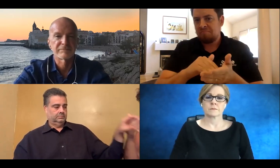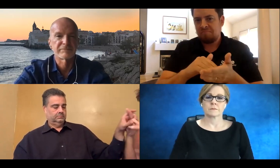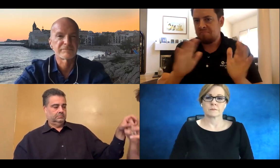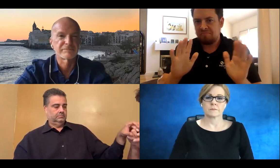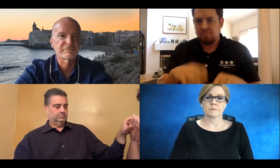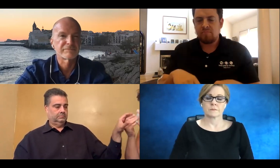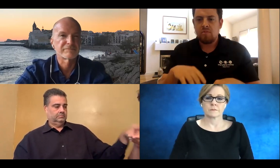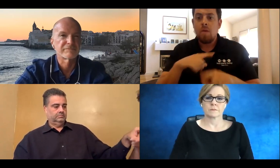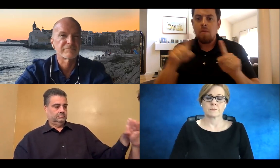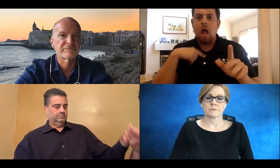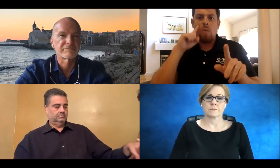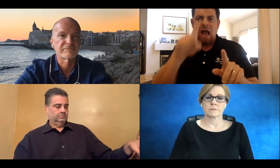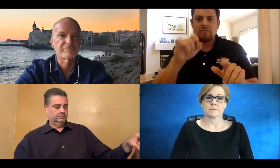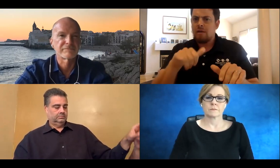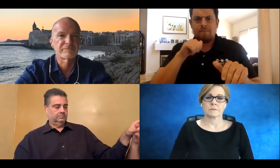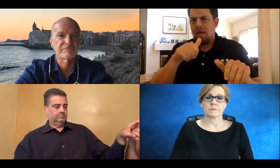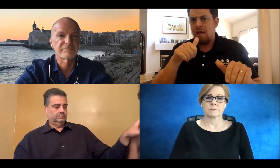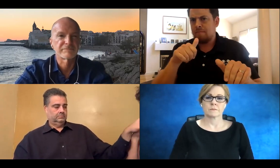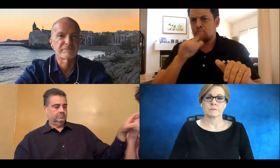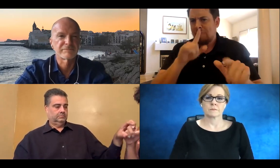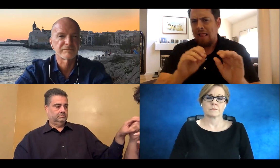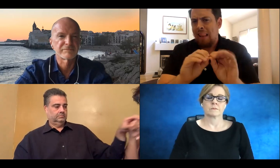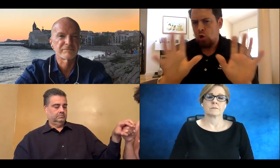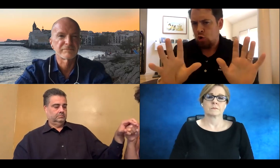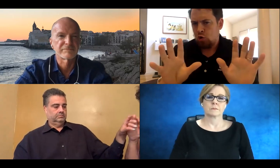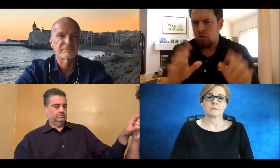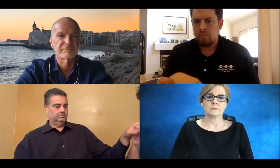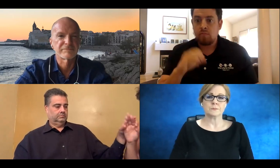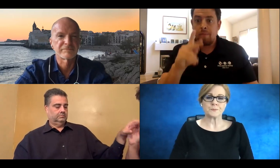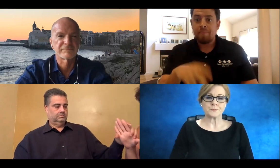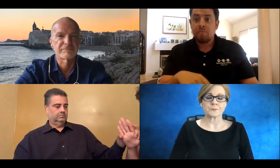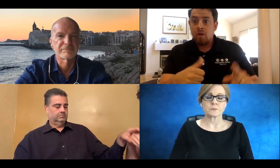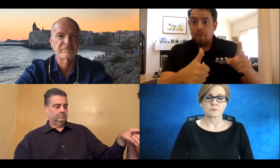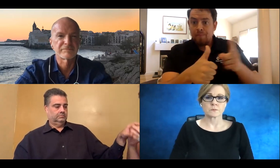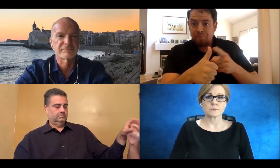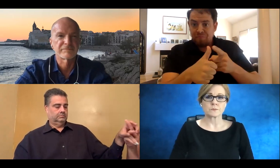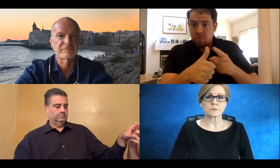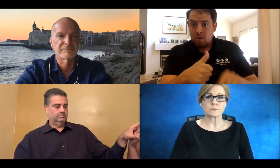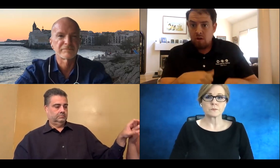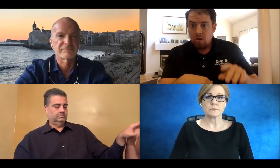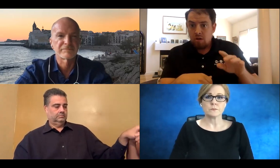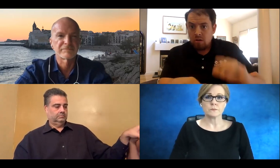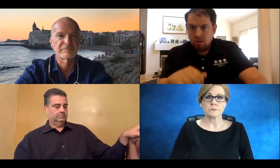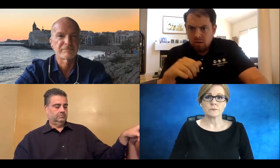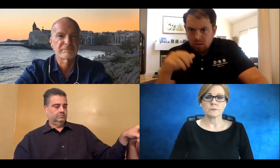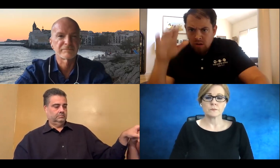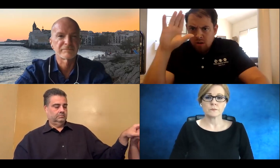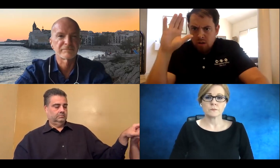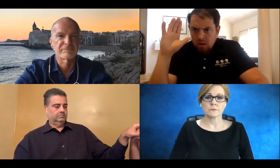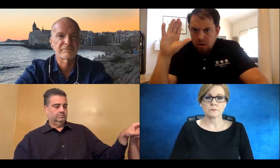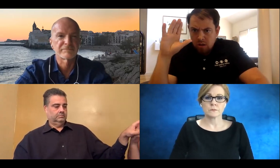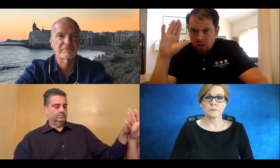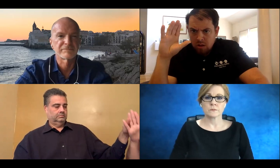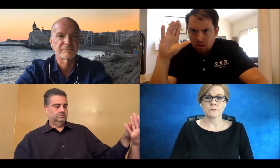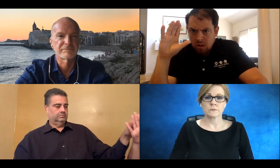question was posted, so I won't go through those if I can see that they've already been answered. I'll focus on those that perhaps haven't gotten a clear answer yet.